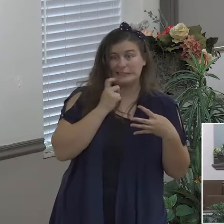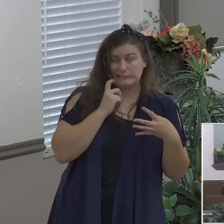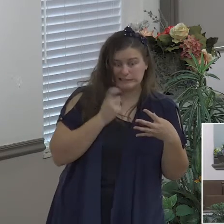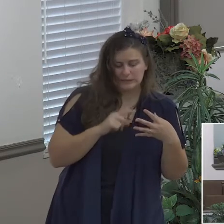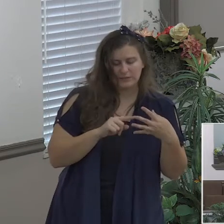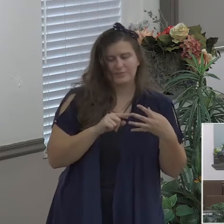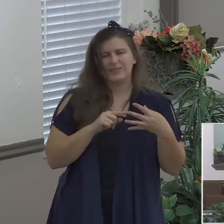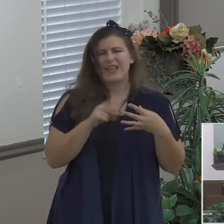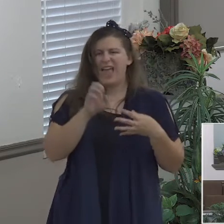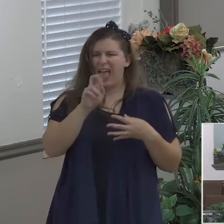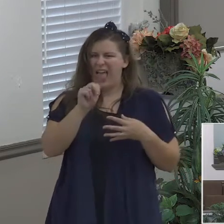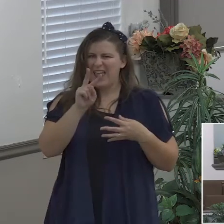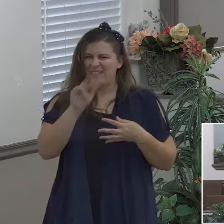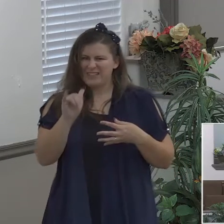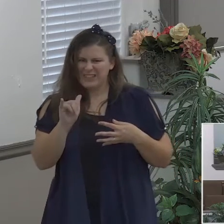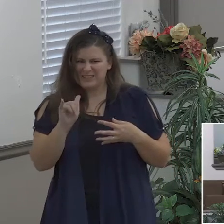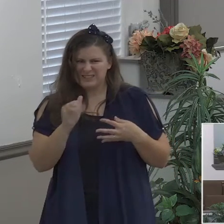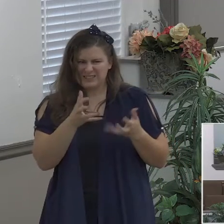discontentment